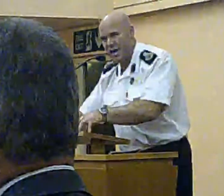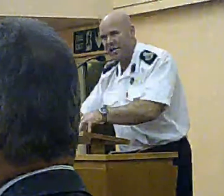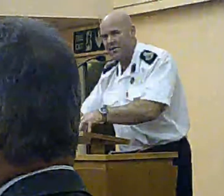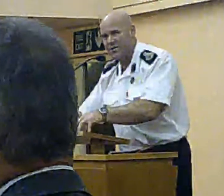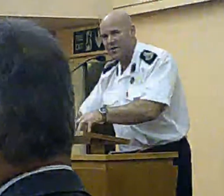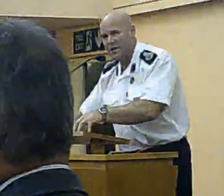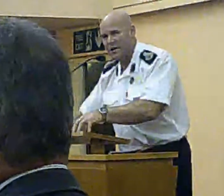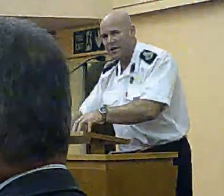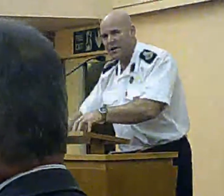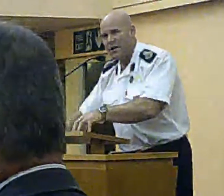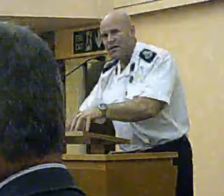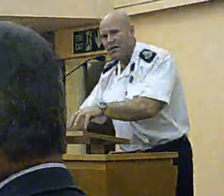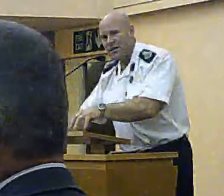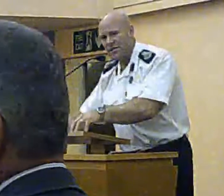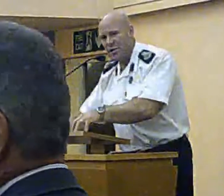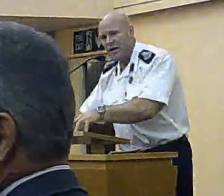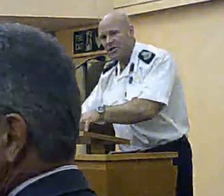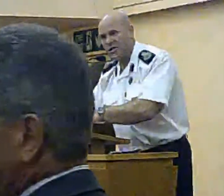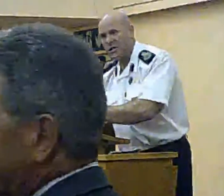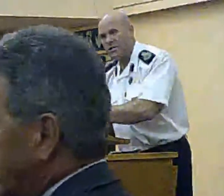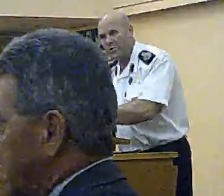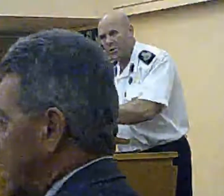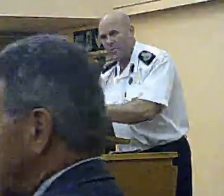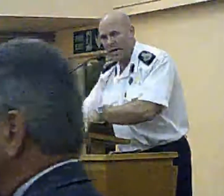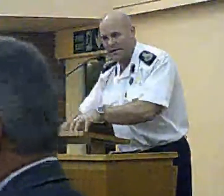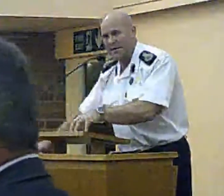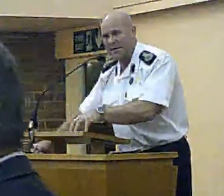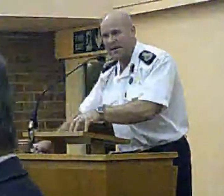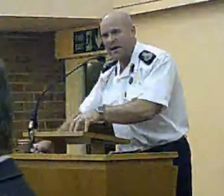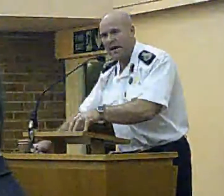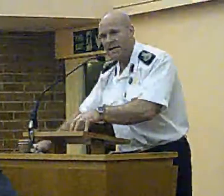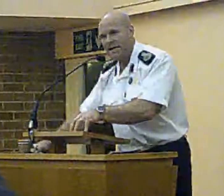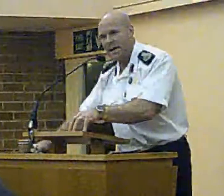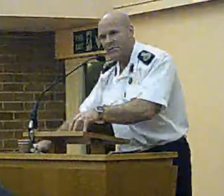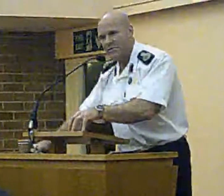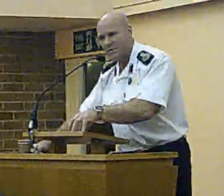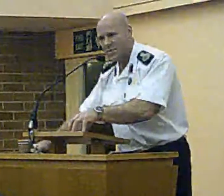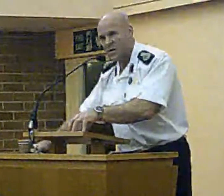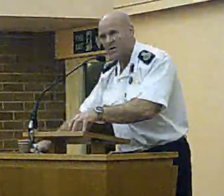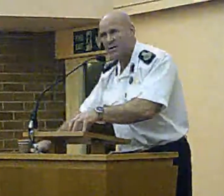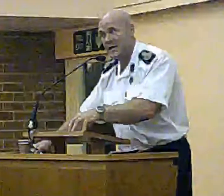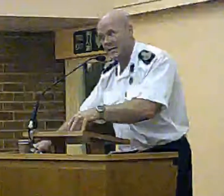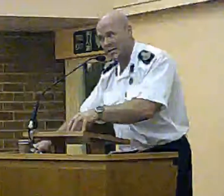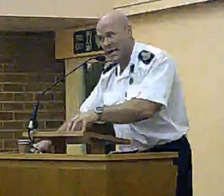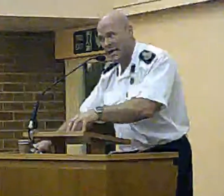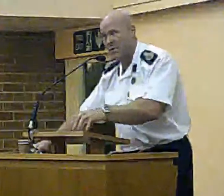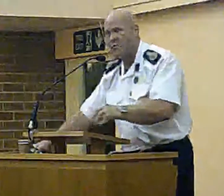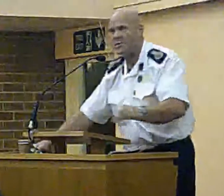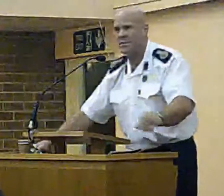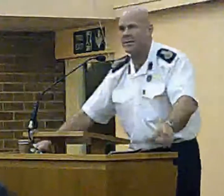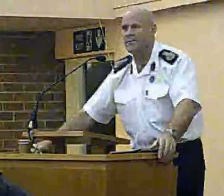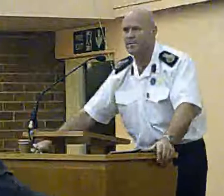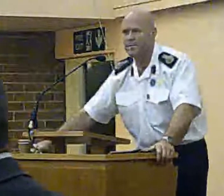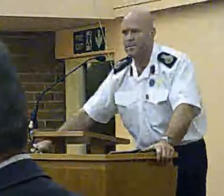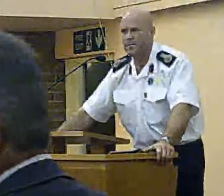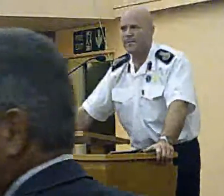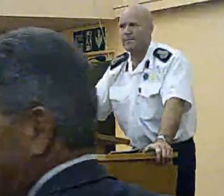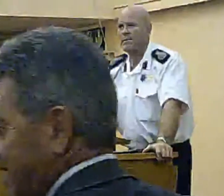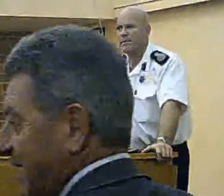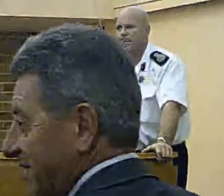to change the situation for the better, in terms of response. That's exactly what we're doing.